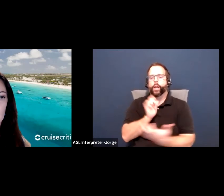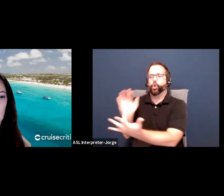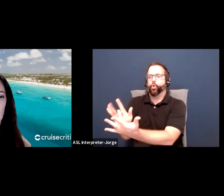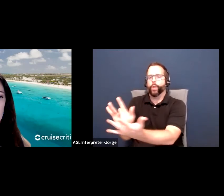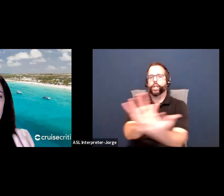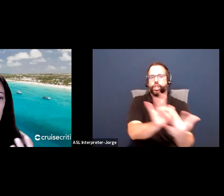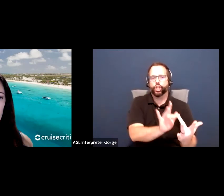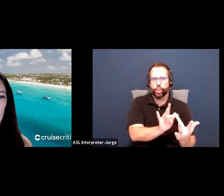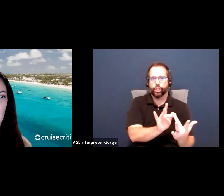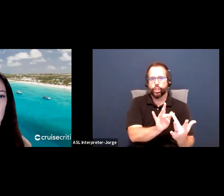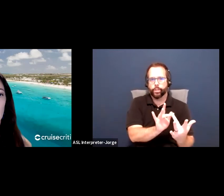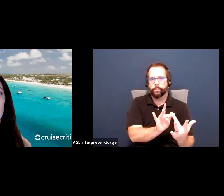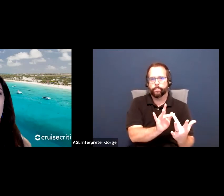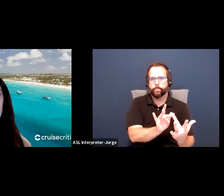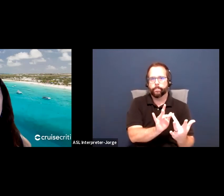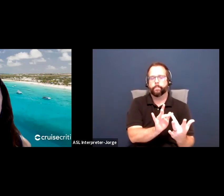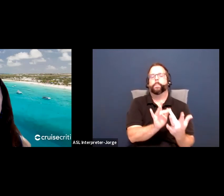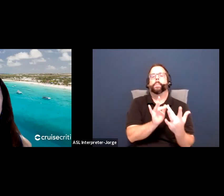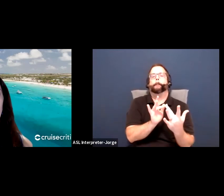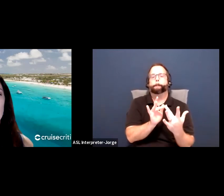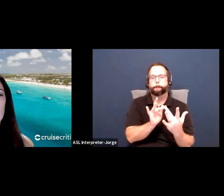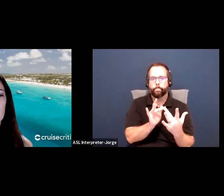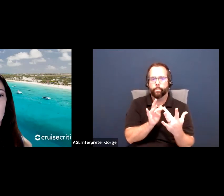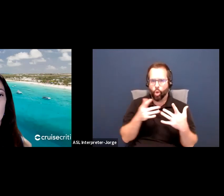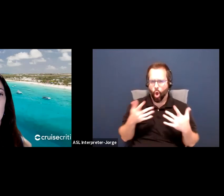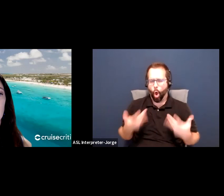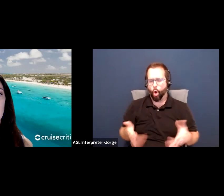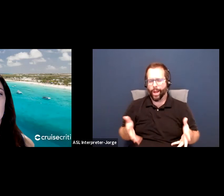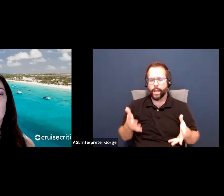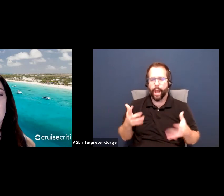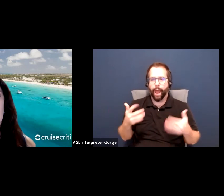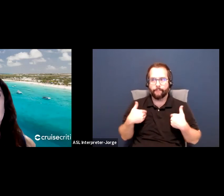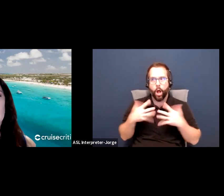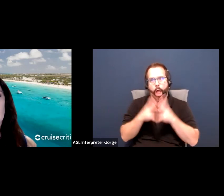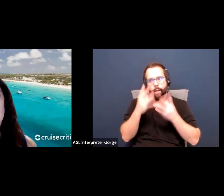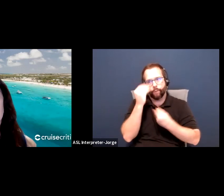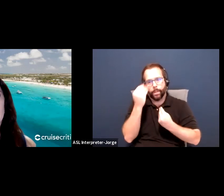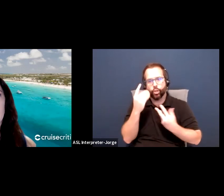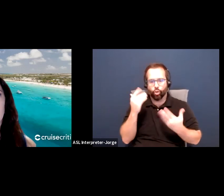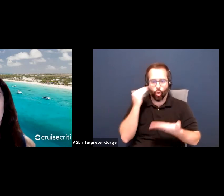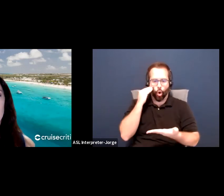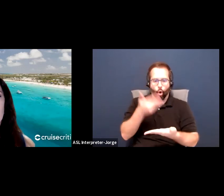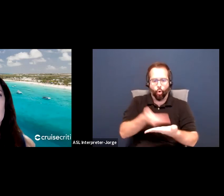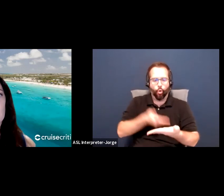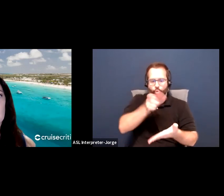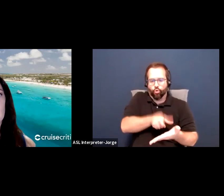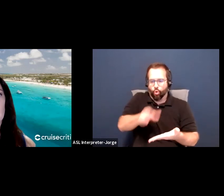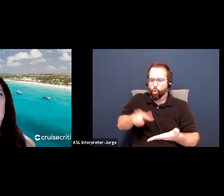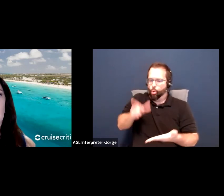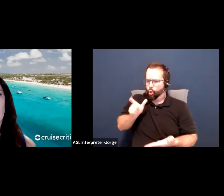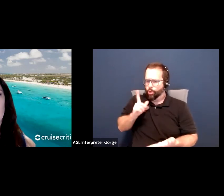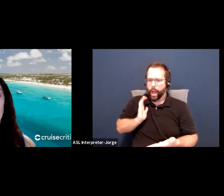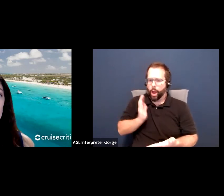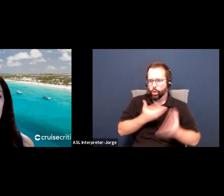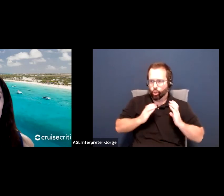we have a lot of directives already that detail who our consumers are. But you'll find, you know, each SIL, of course, is so different